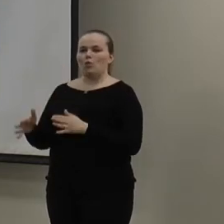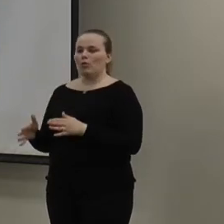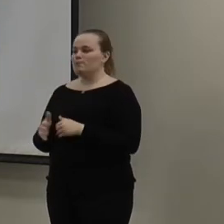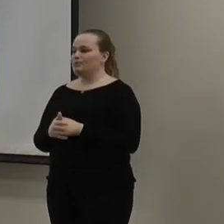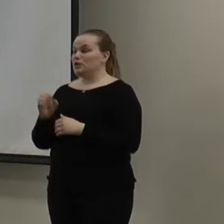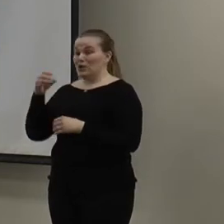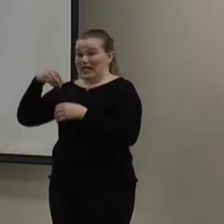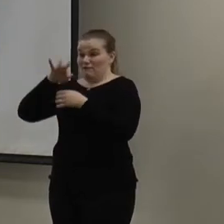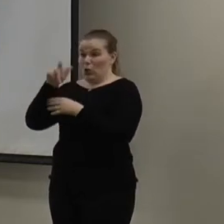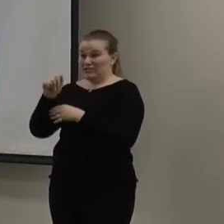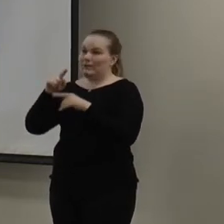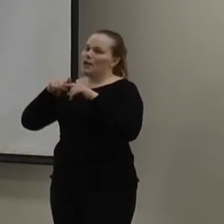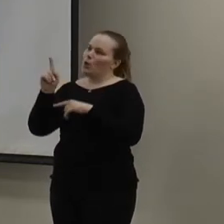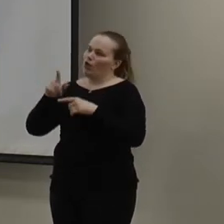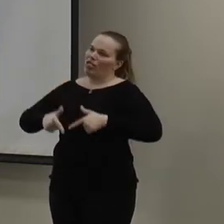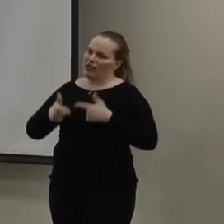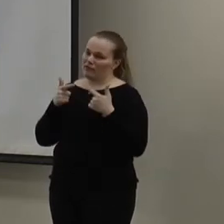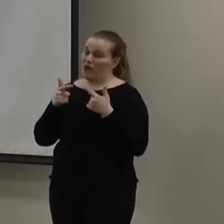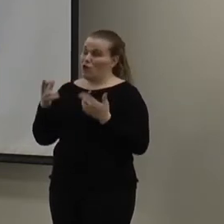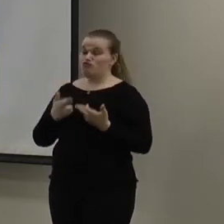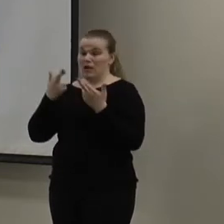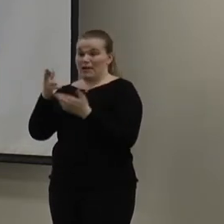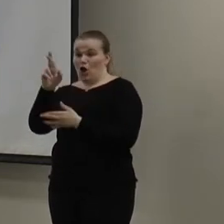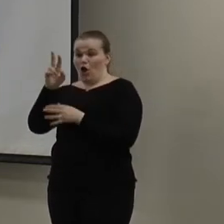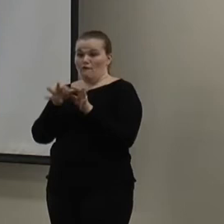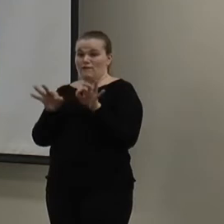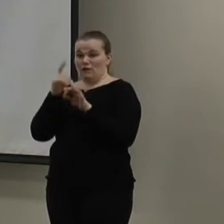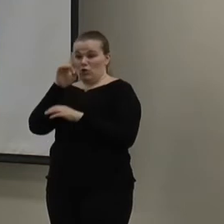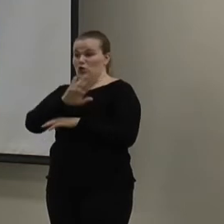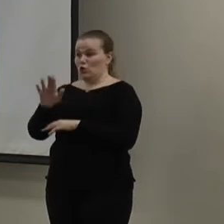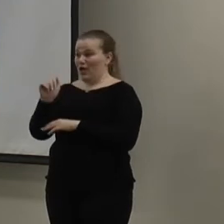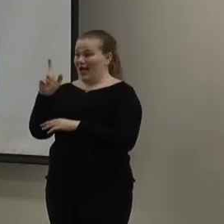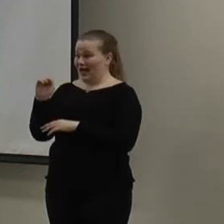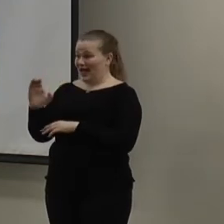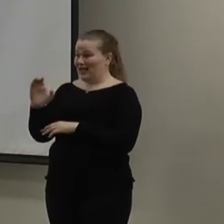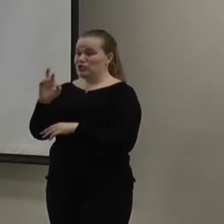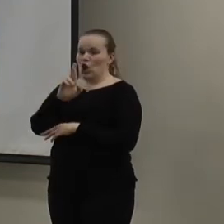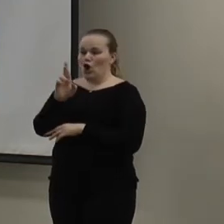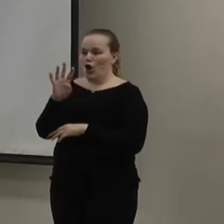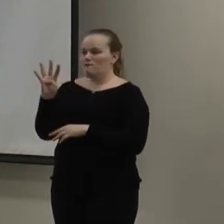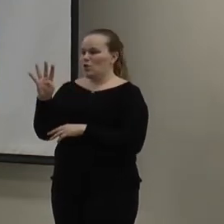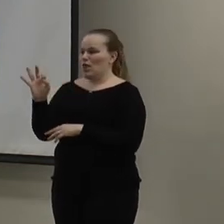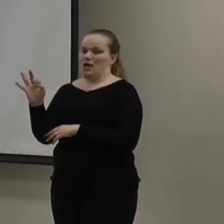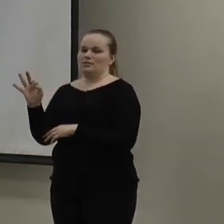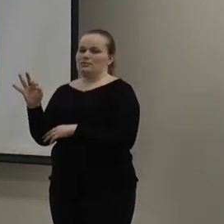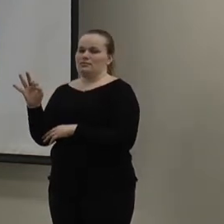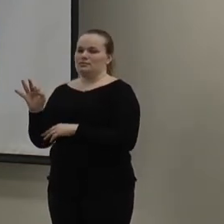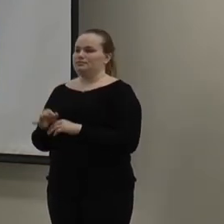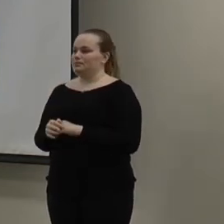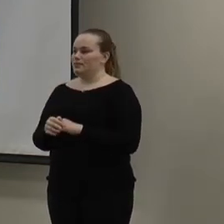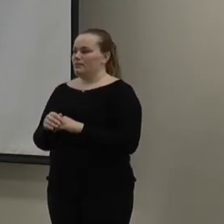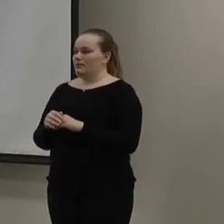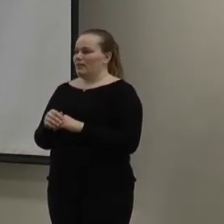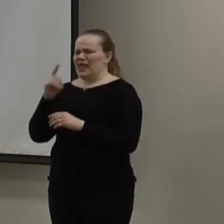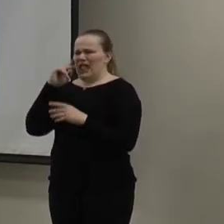so, in Florida, based on where we live, the recommended R value for your attic is an R49. And the